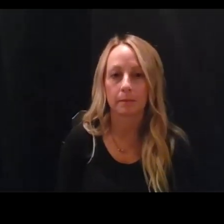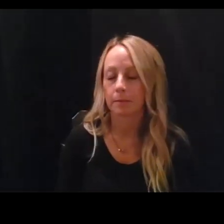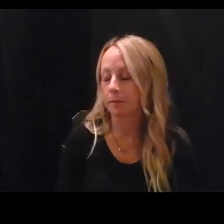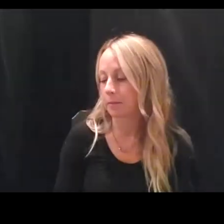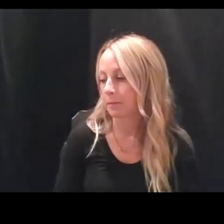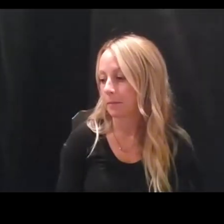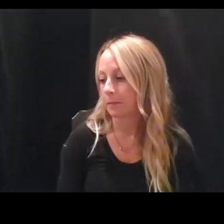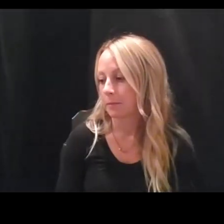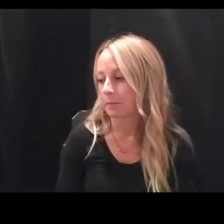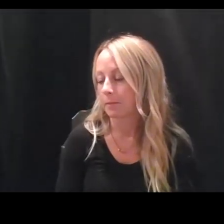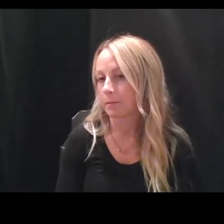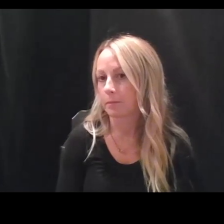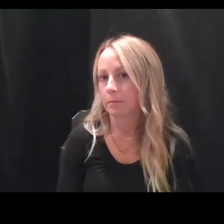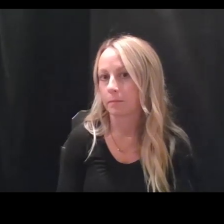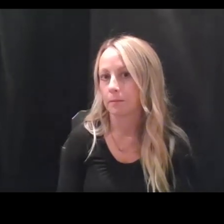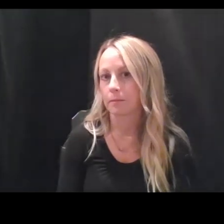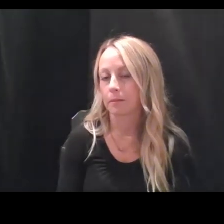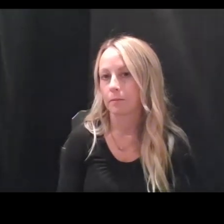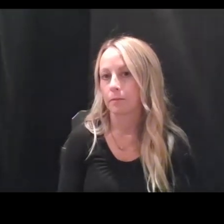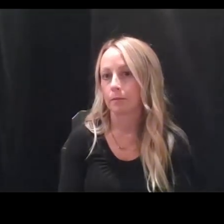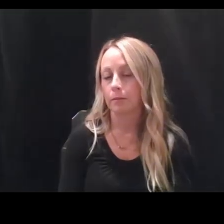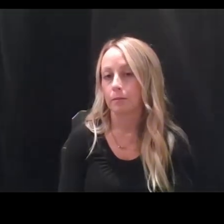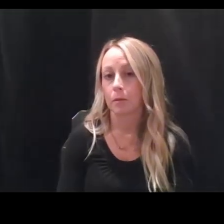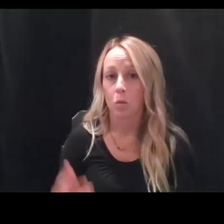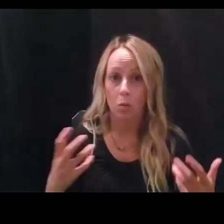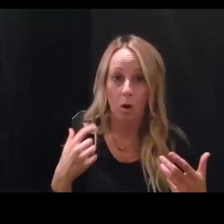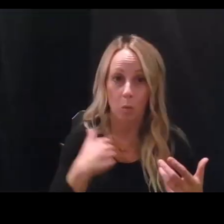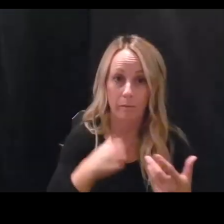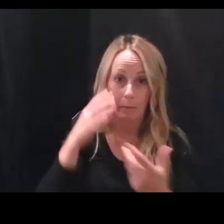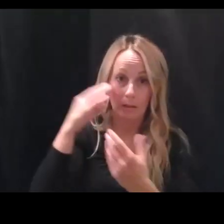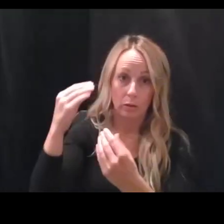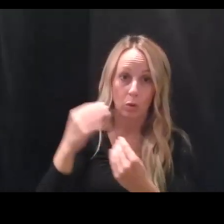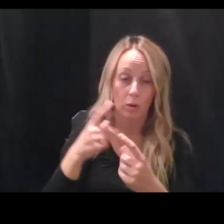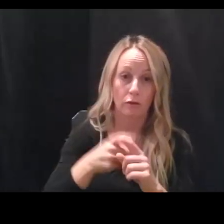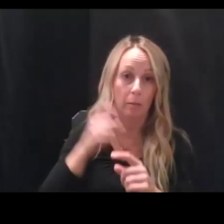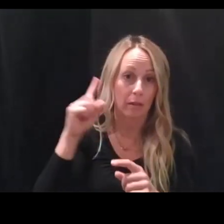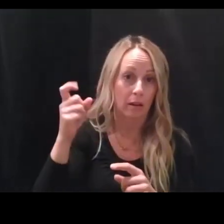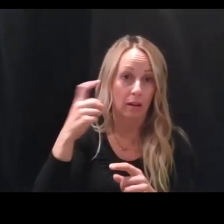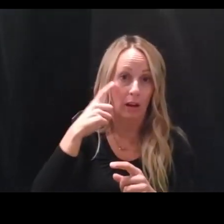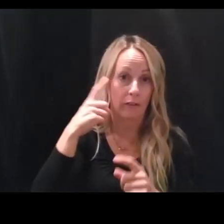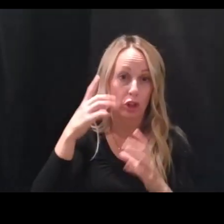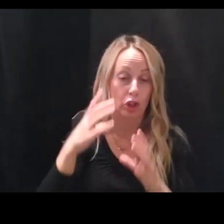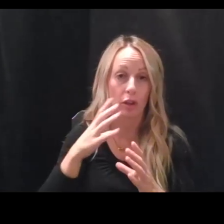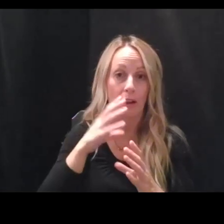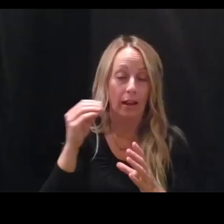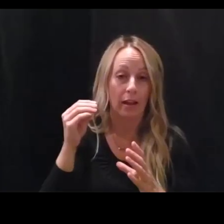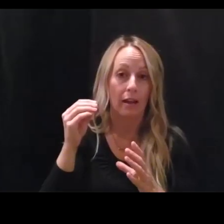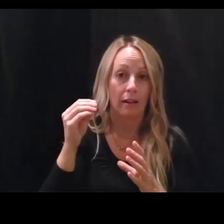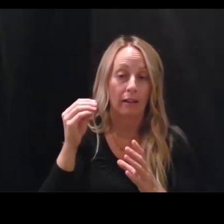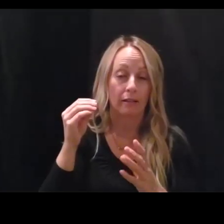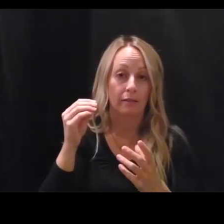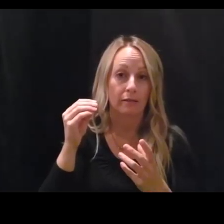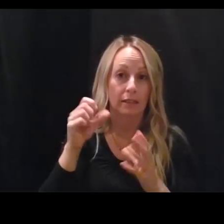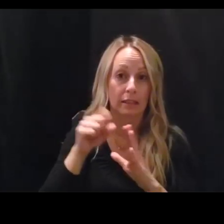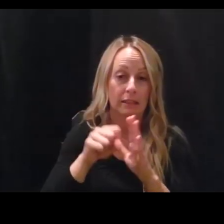that? Well, what we've been told, uh, by the governor and the attorney general of the state of Iowa is that local jurisdictions cannot pass